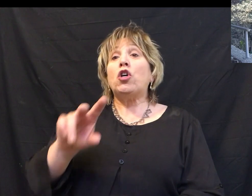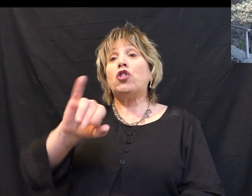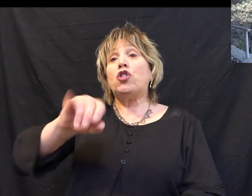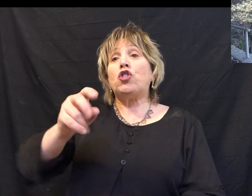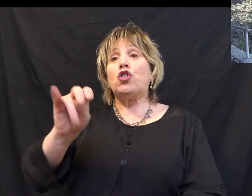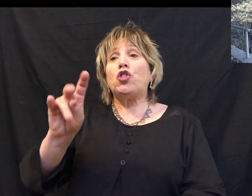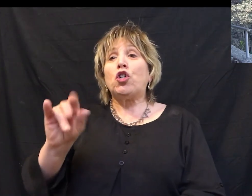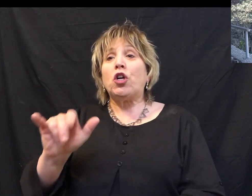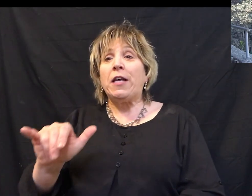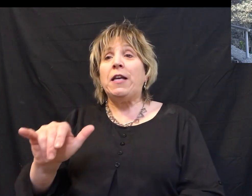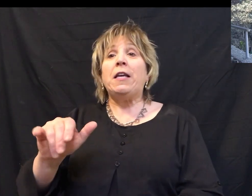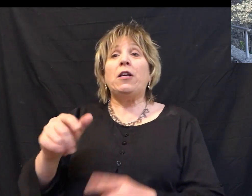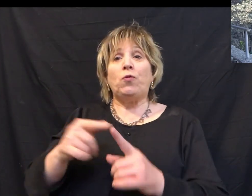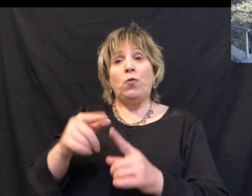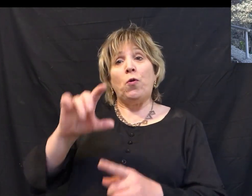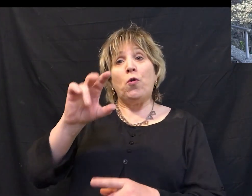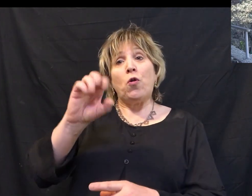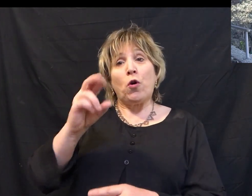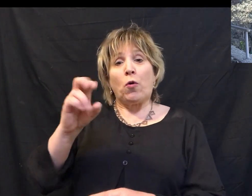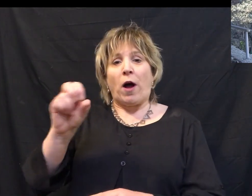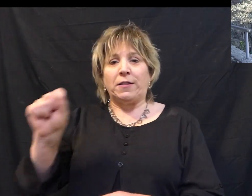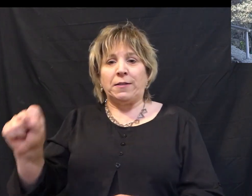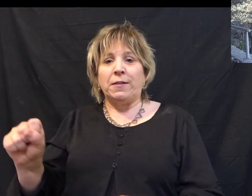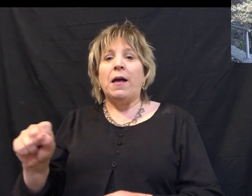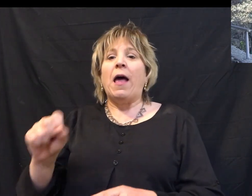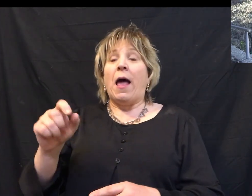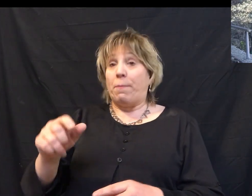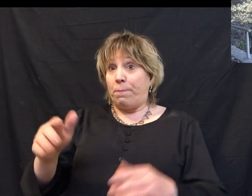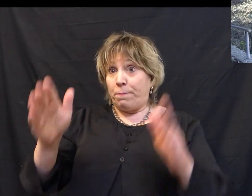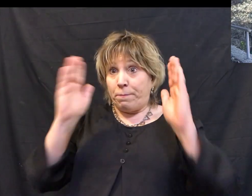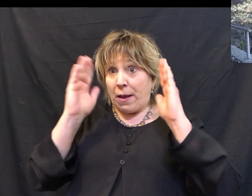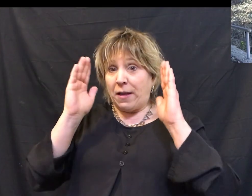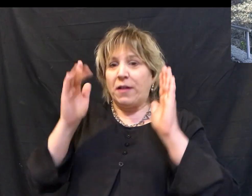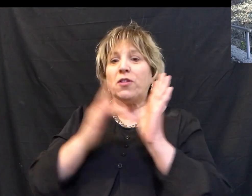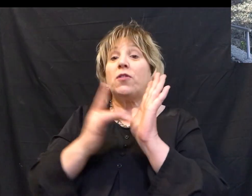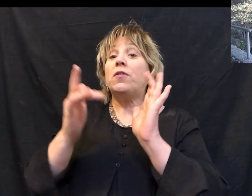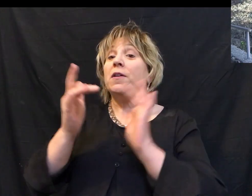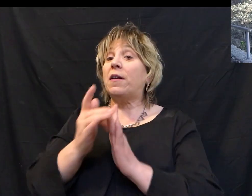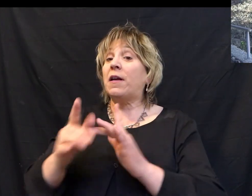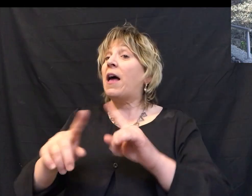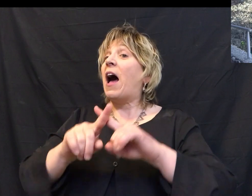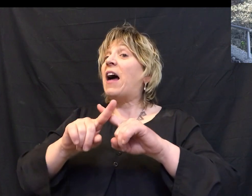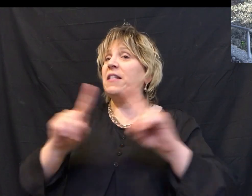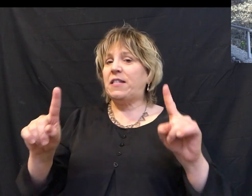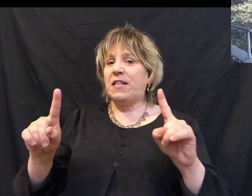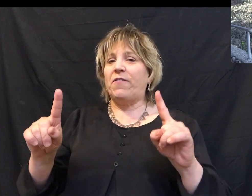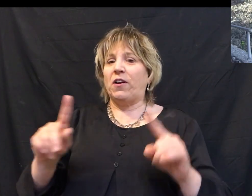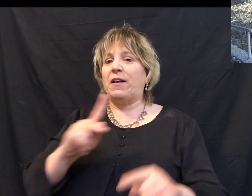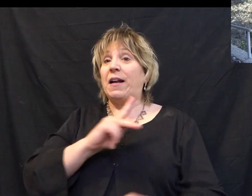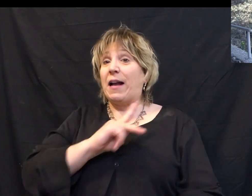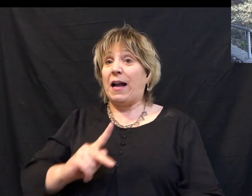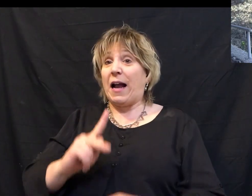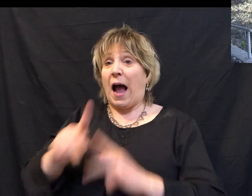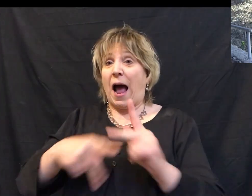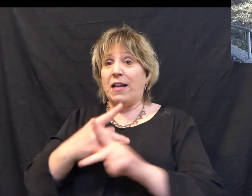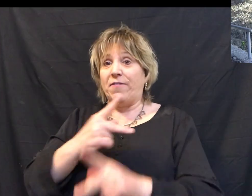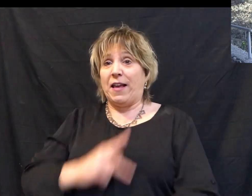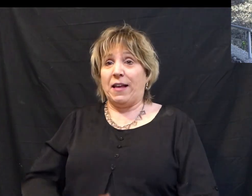series, Journey to the Cross, getting our hearts ready for Easter, I pray that you'll lean in and listen to Jesus, a different kind of king.